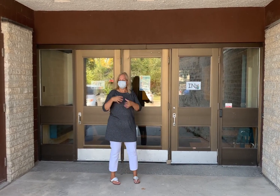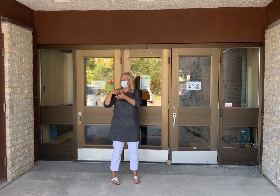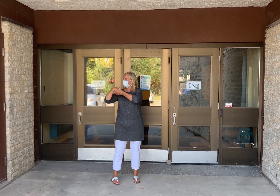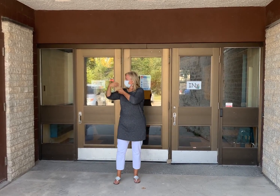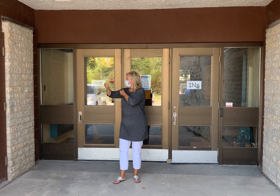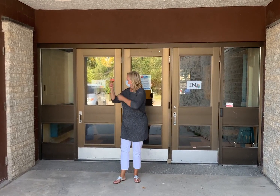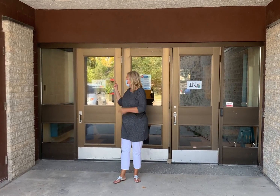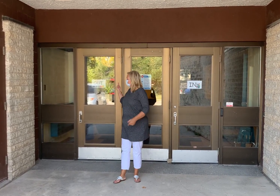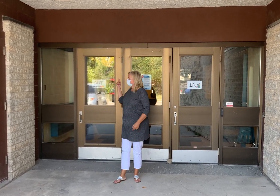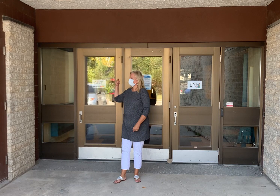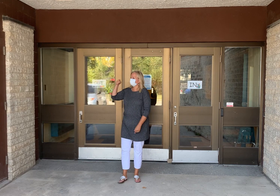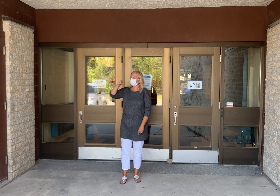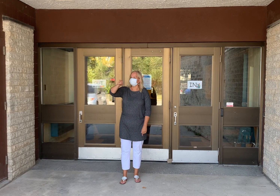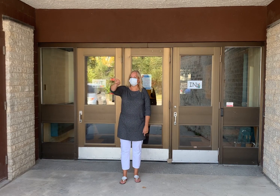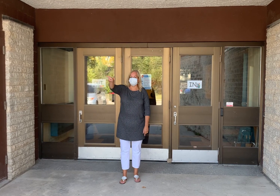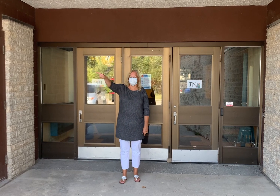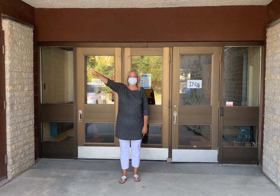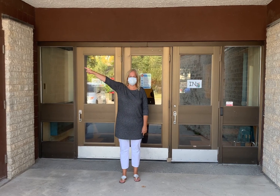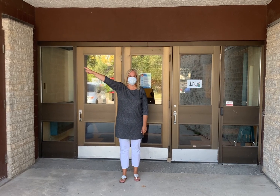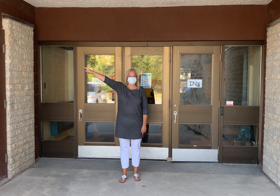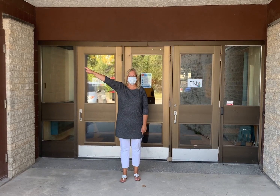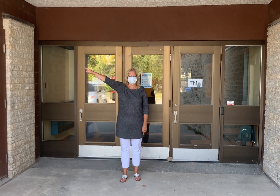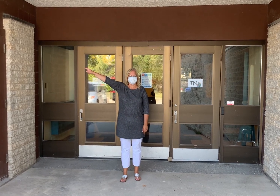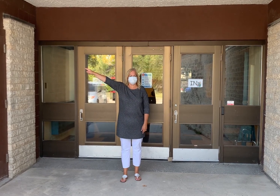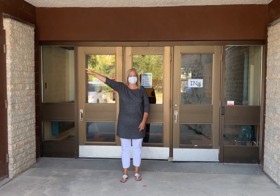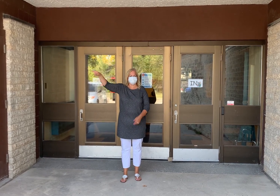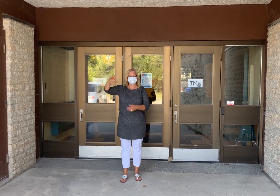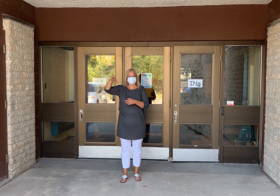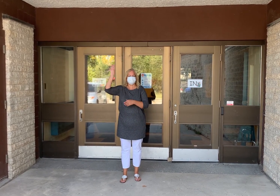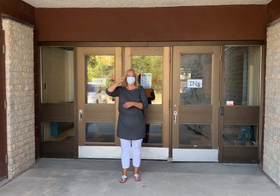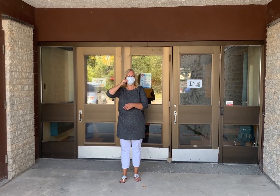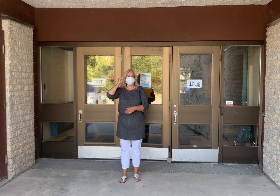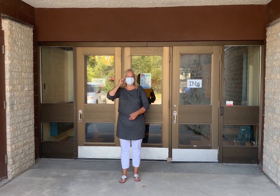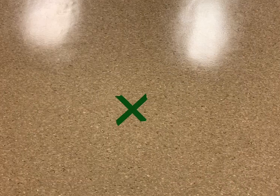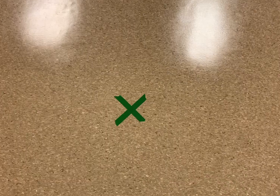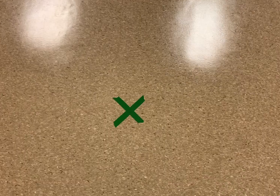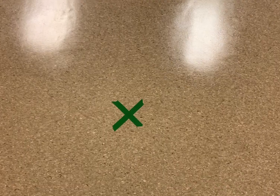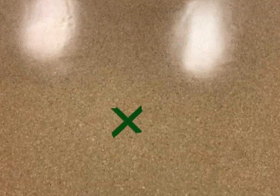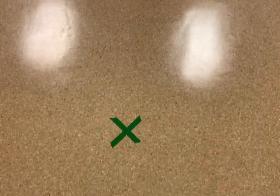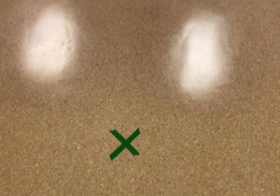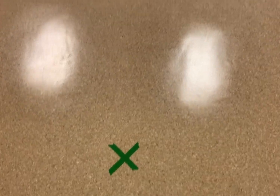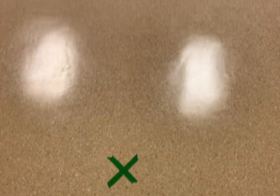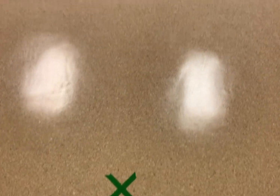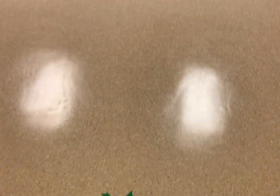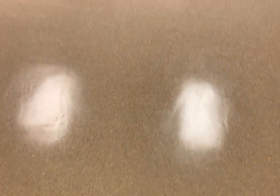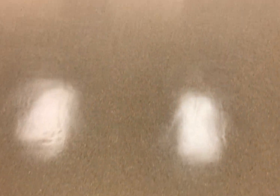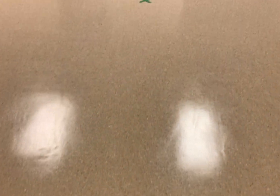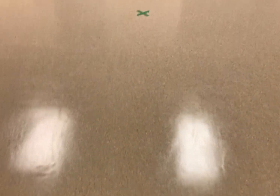this entrance. They will come in this way labeled in and exit the door labeled out before going back on the bus.